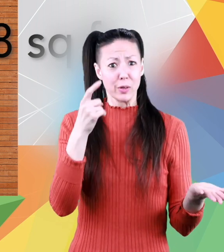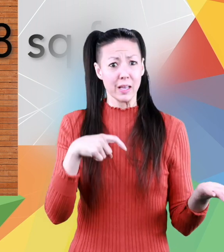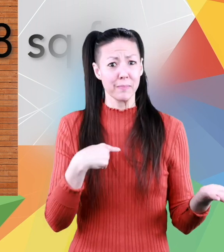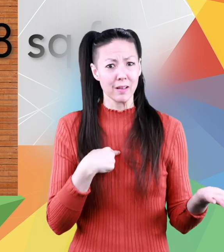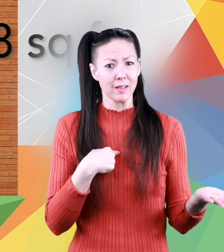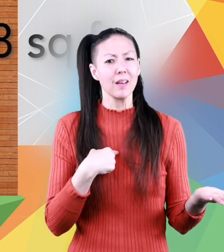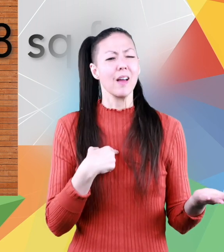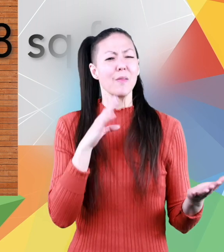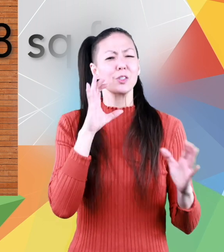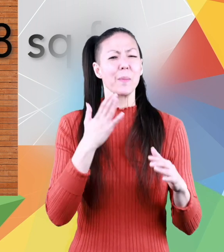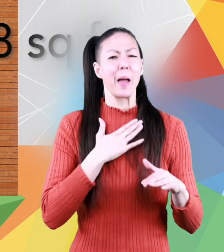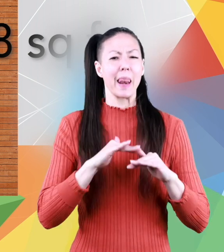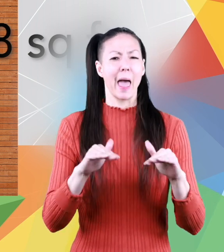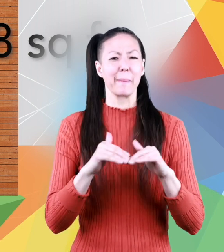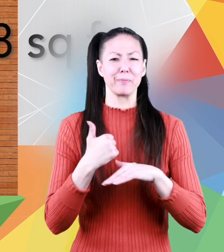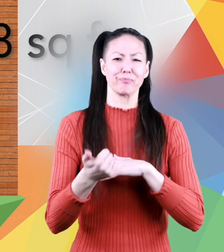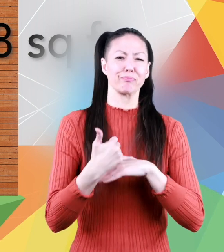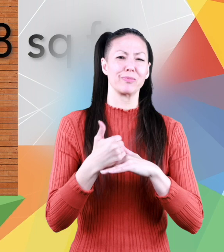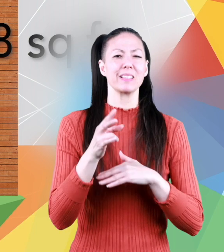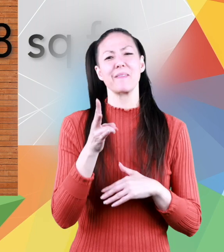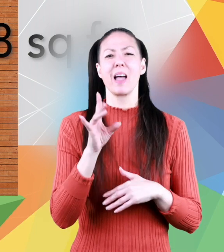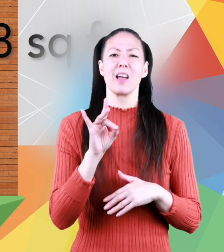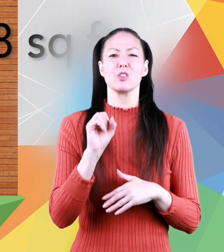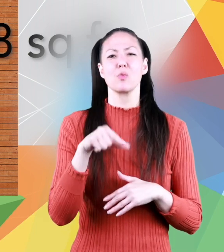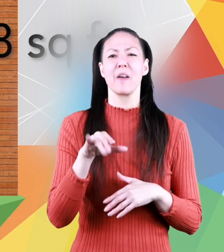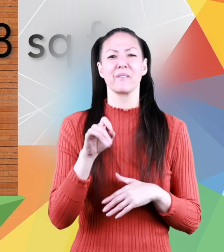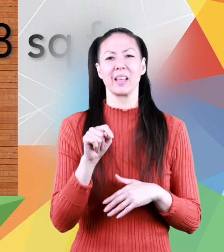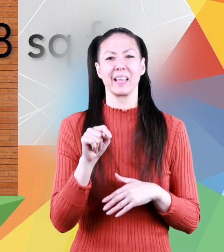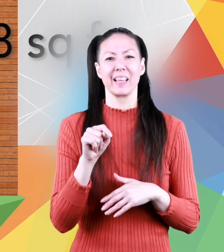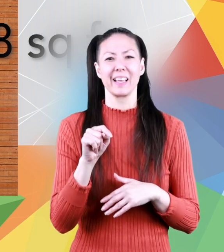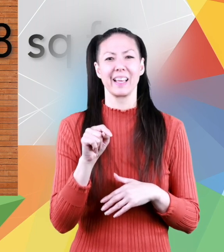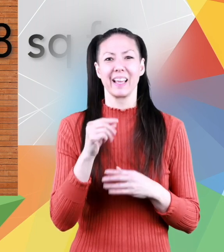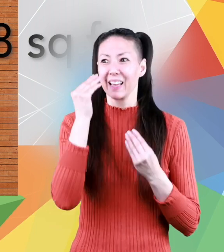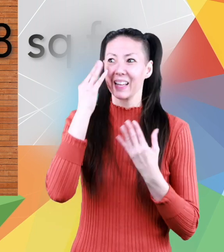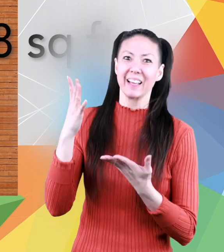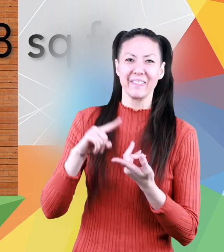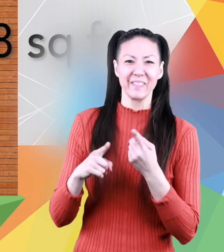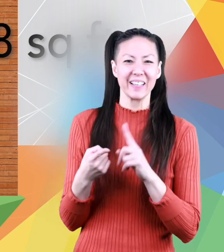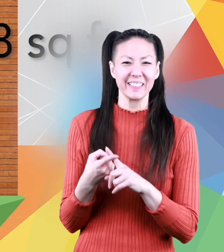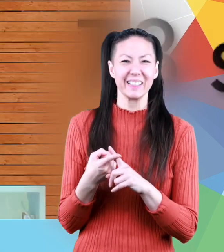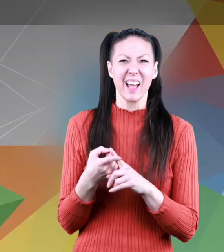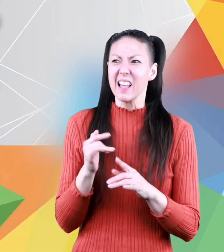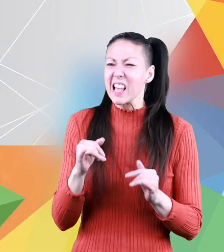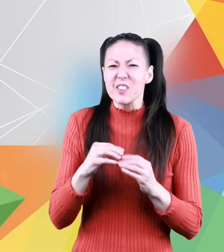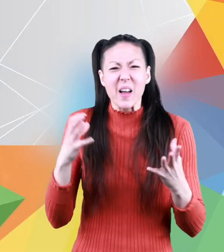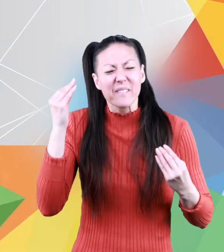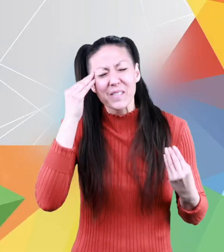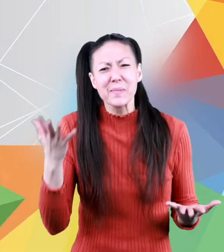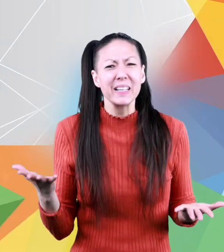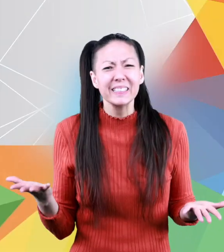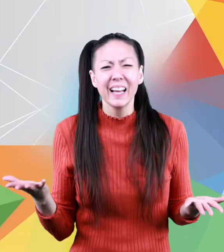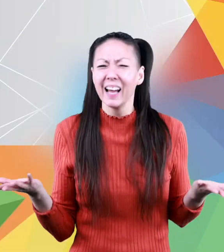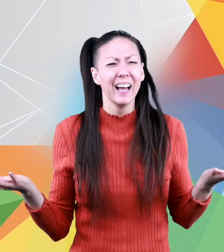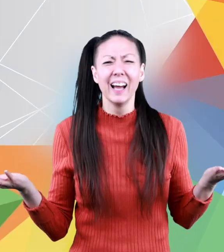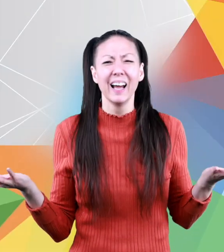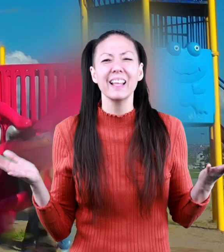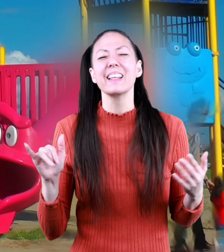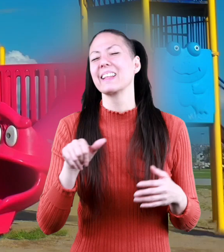i'll be doing laps in my 78 square foot pool to which your friends would say too much information here's